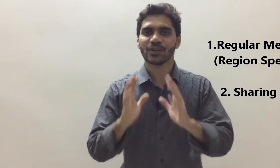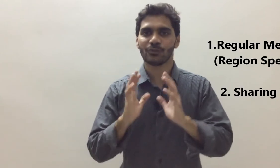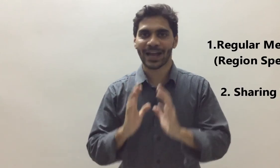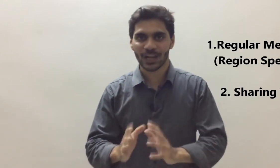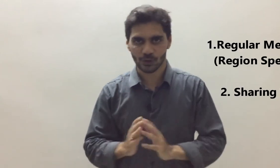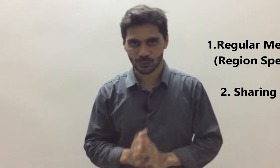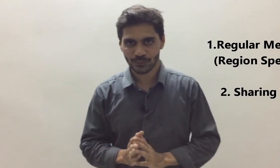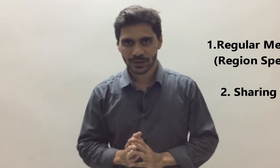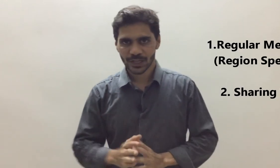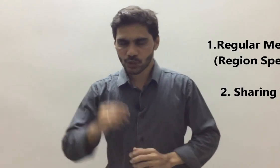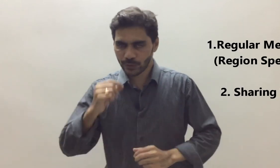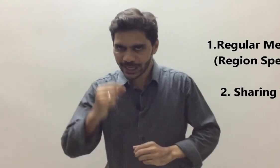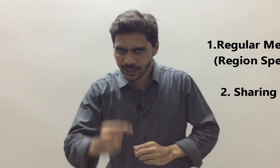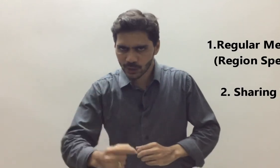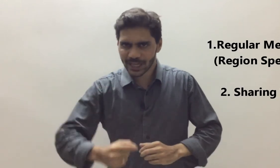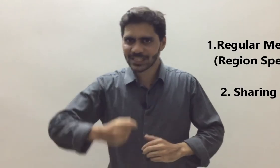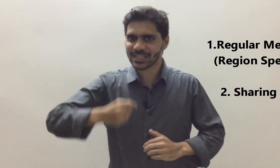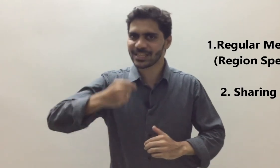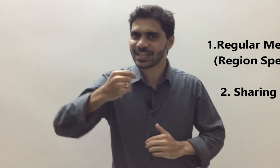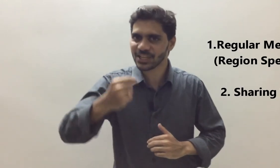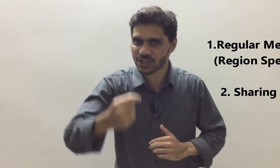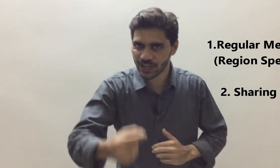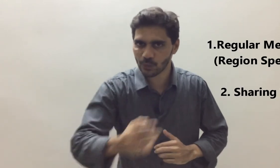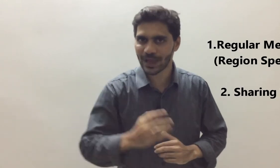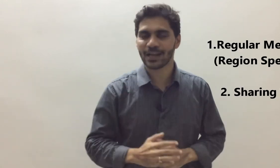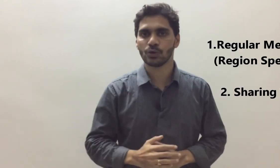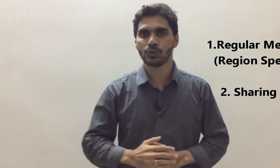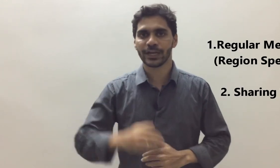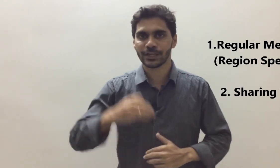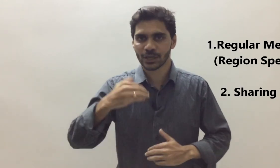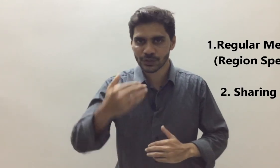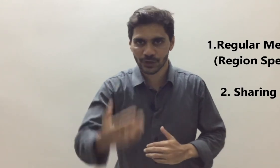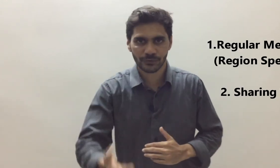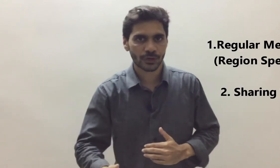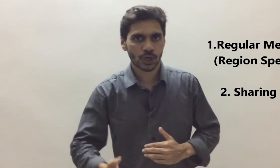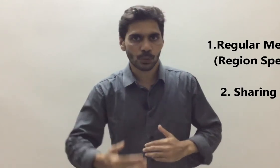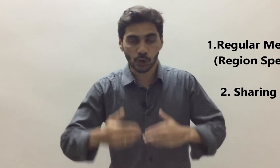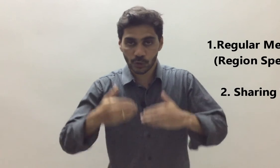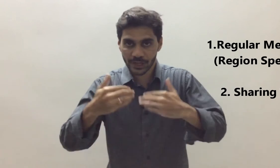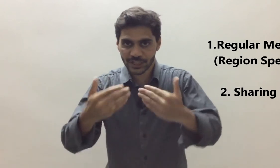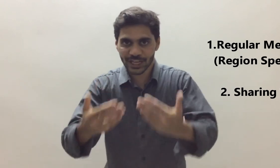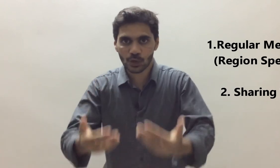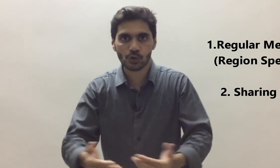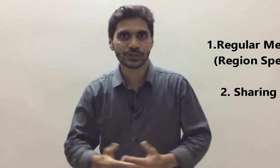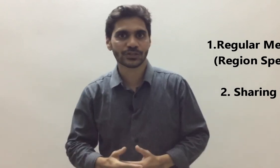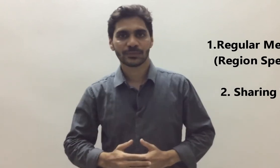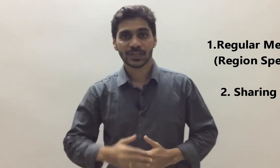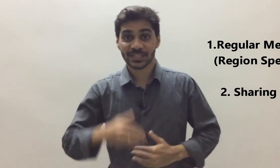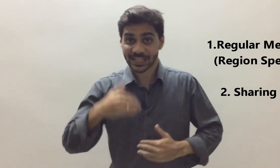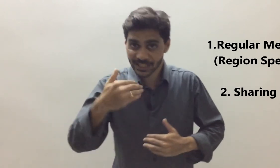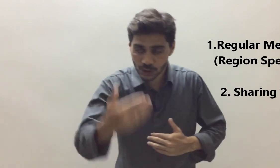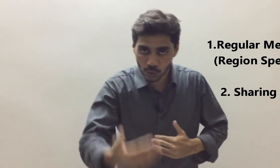value. So we need to consistently share value in terms of motivational quotes, success stories,